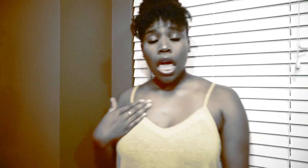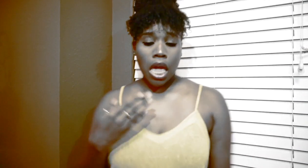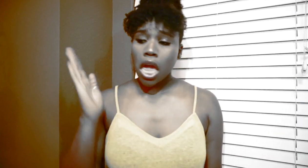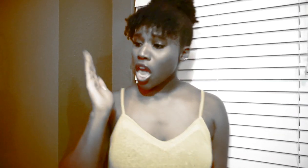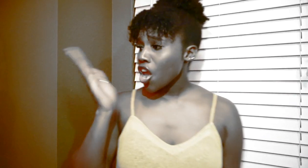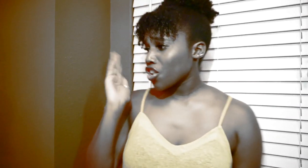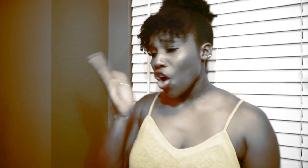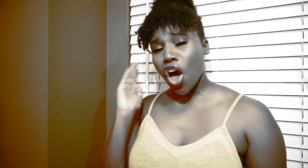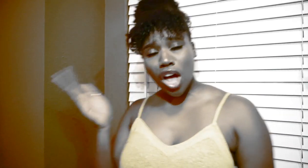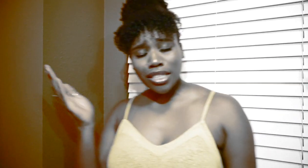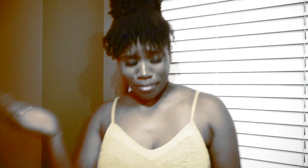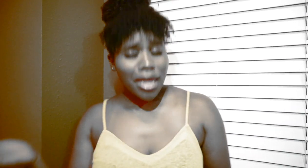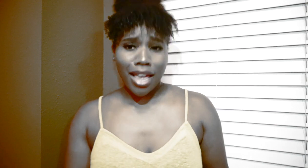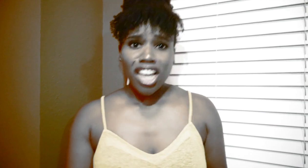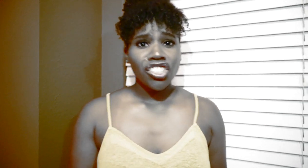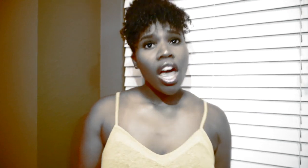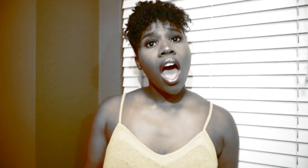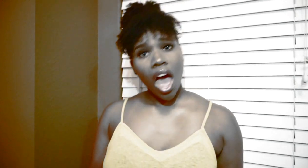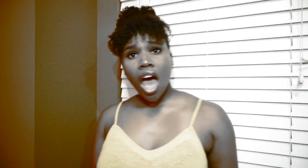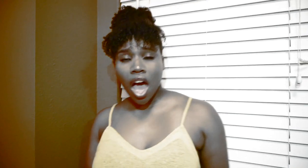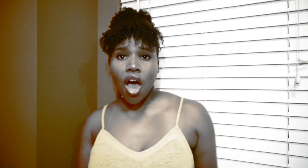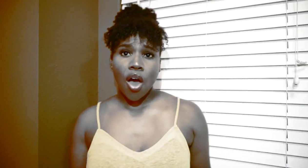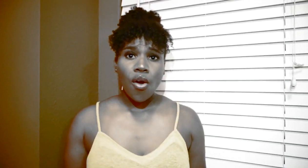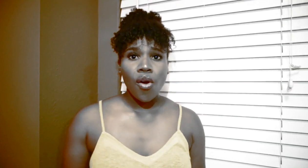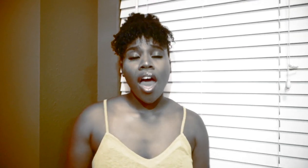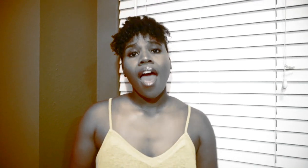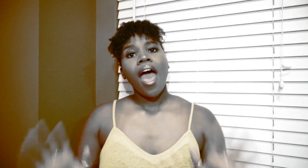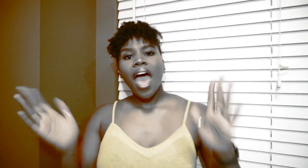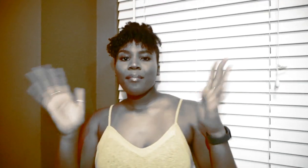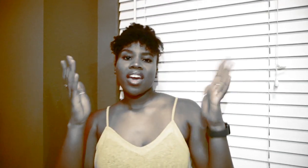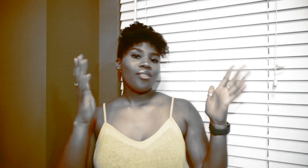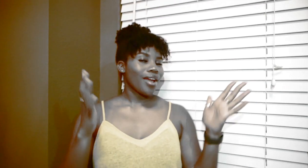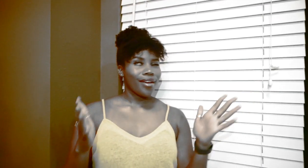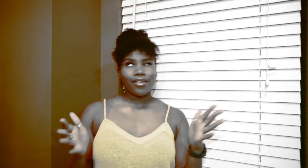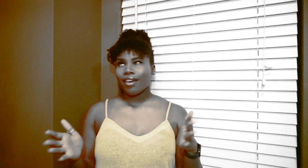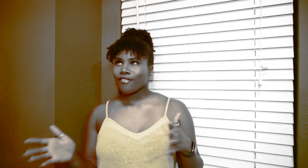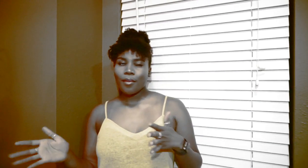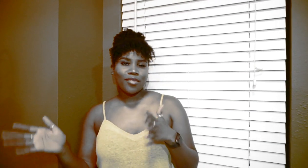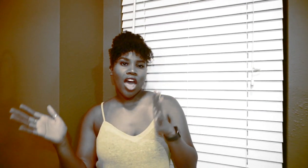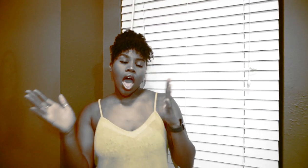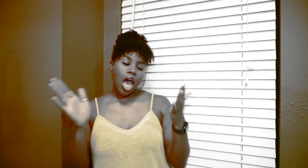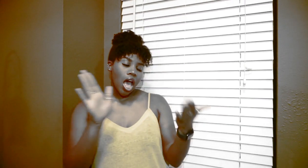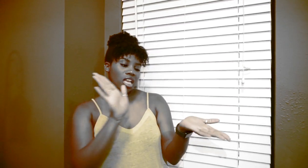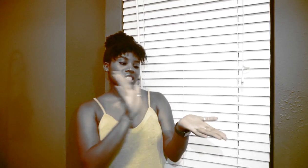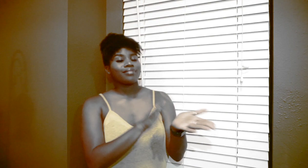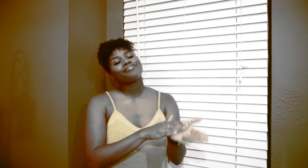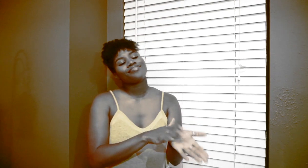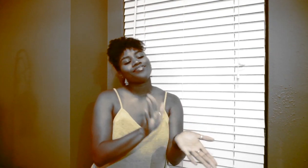hear your speech out How about a round of applause? I'll the me